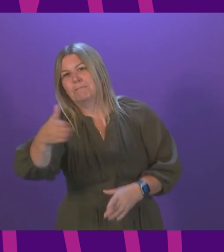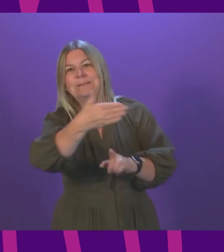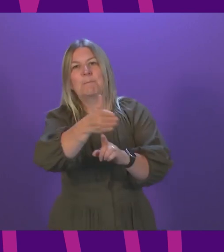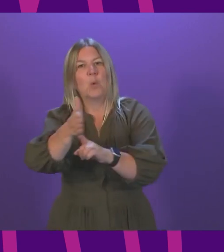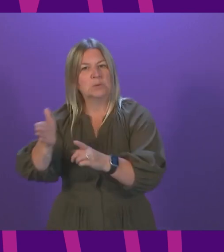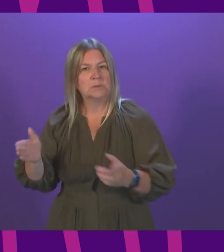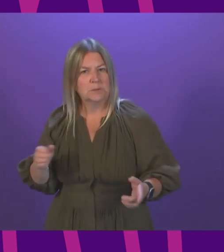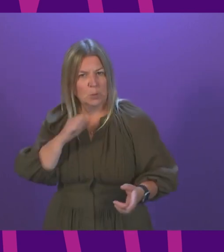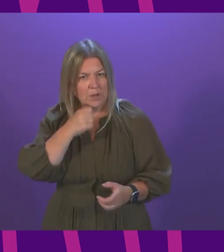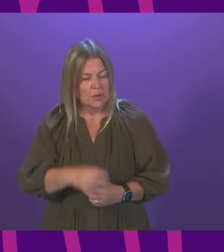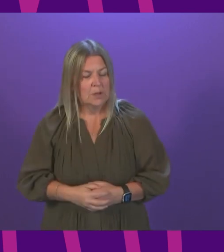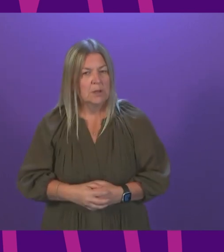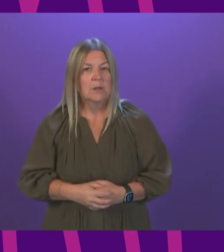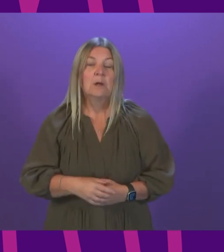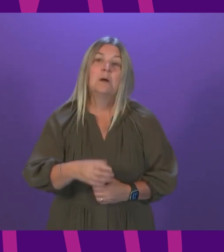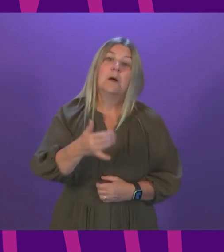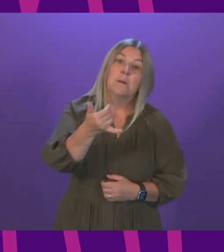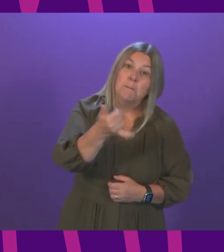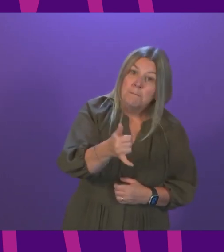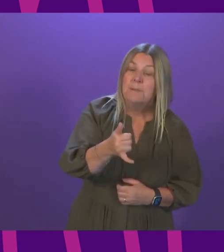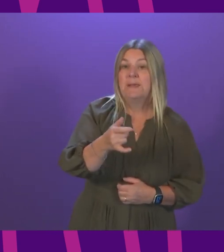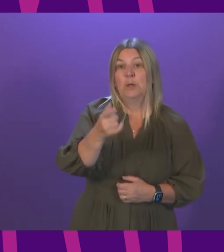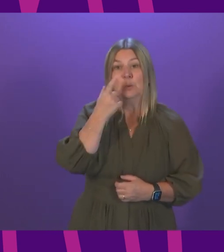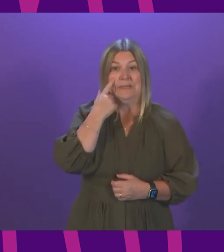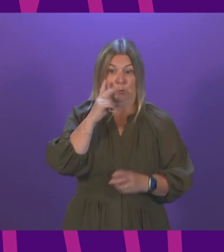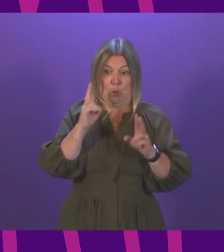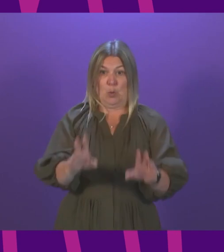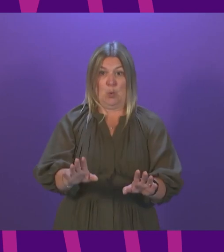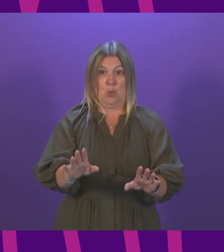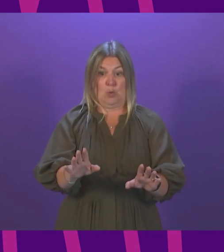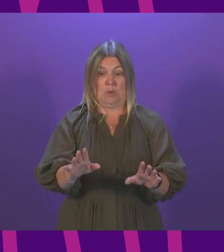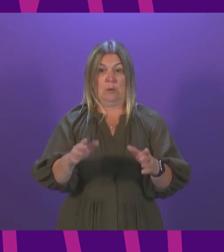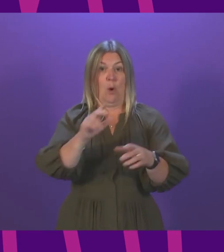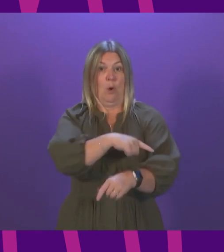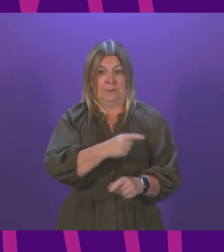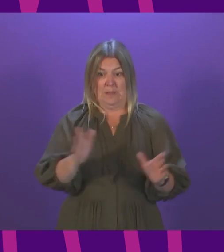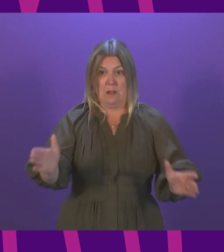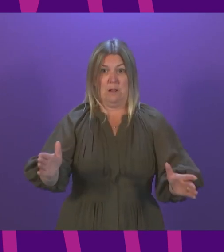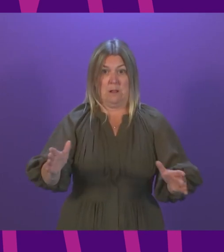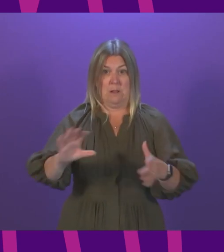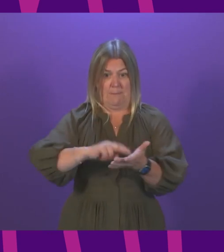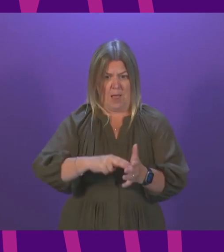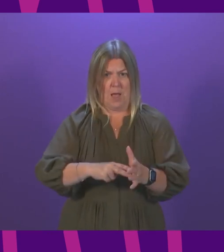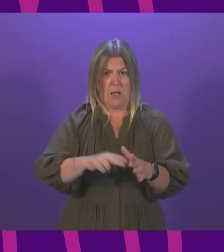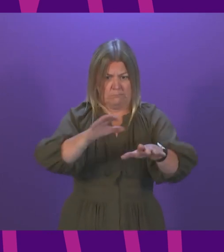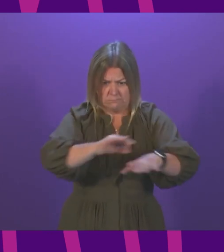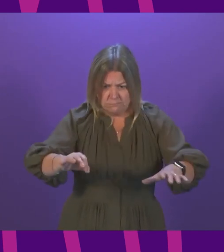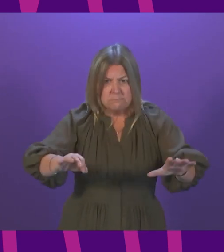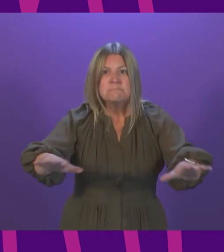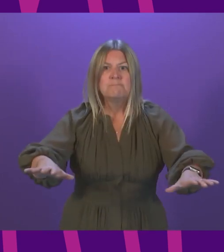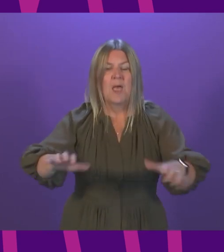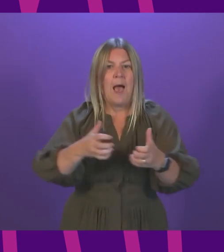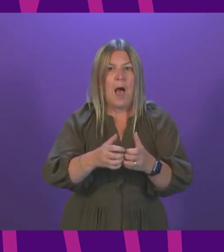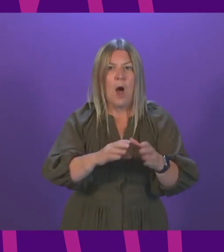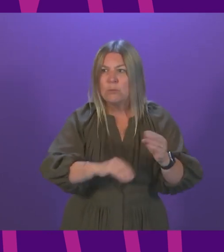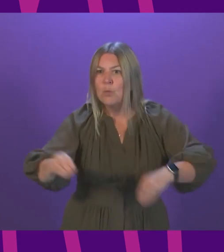necessary, this may need to include expanding the fruit-pinter of our hospitals, even if it is on a temporary basis, and we working with NHS boards on this very issue.